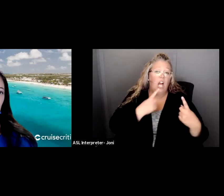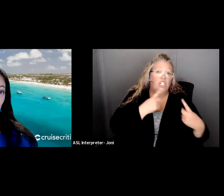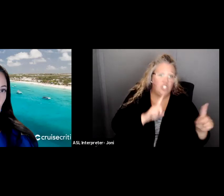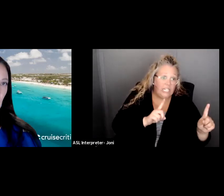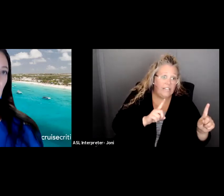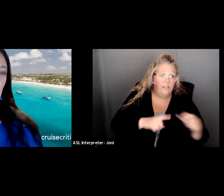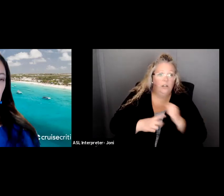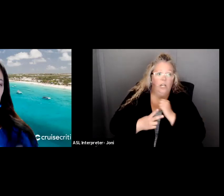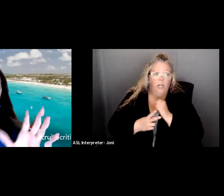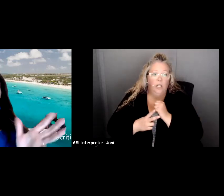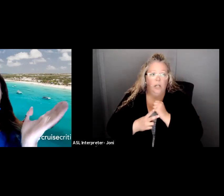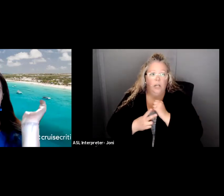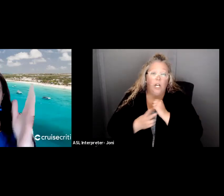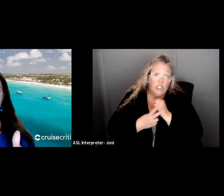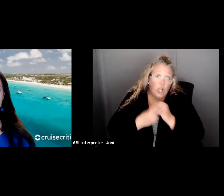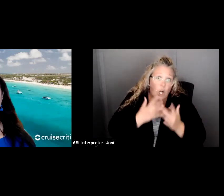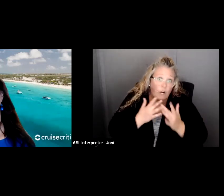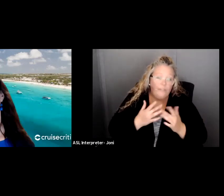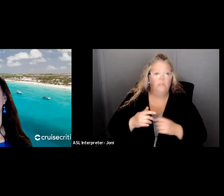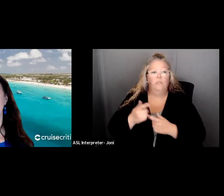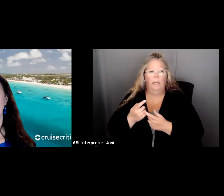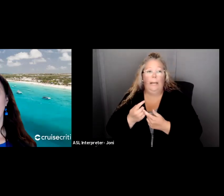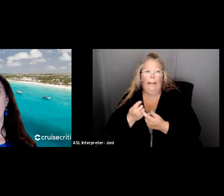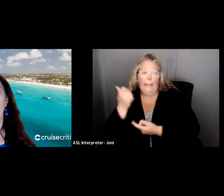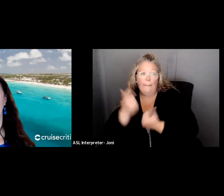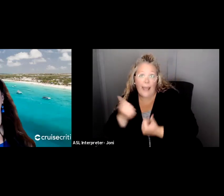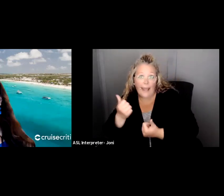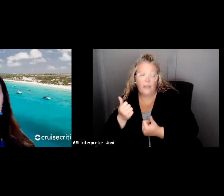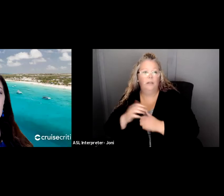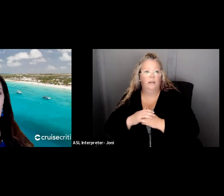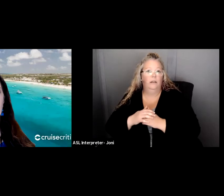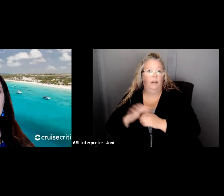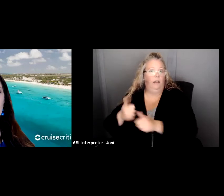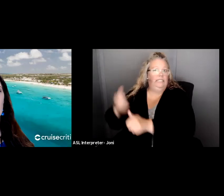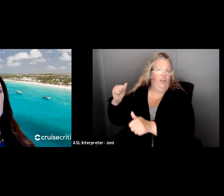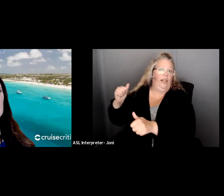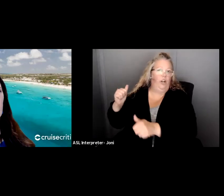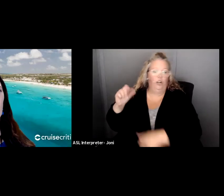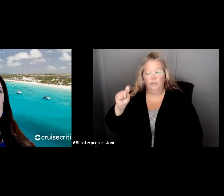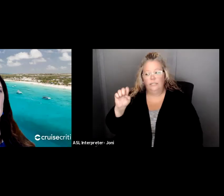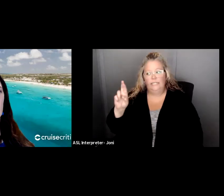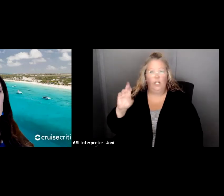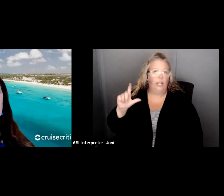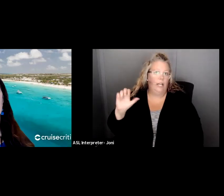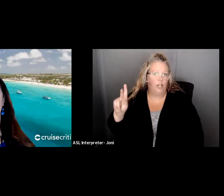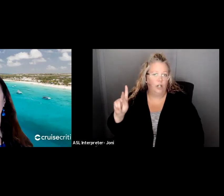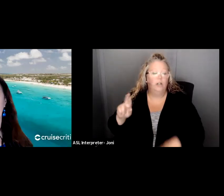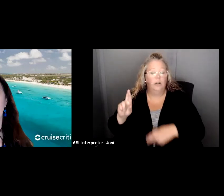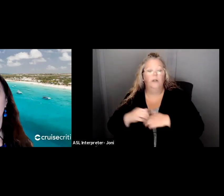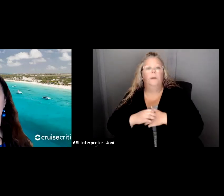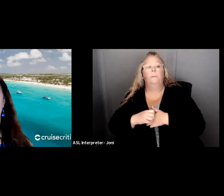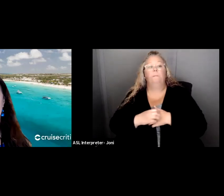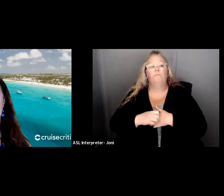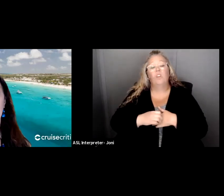it's just more FYI for your information. If you ever see these, you'll know, okay, yeah, this is a good goal setting, a proven goal